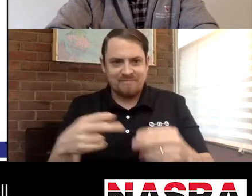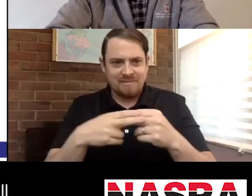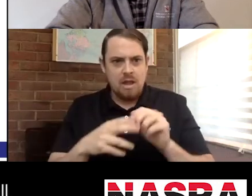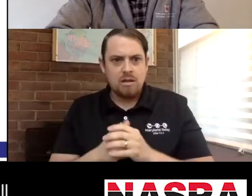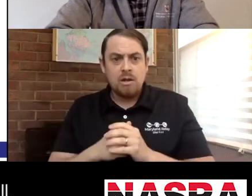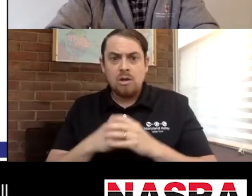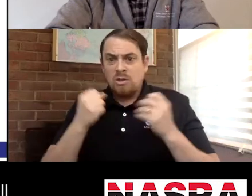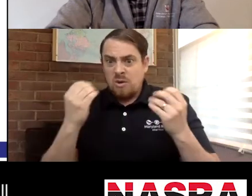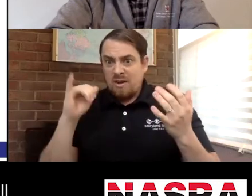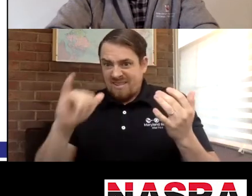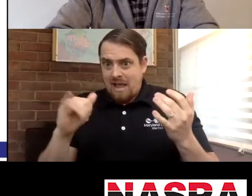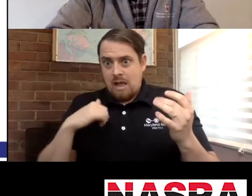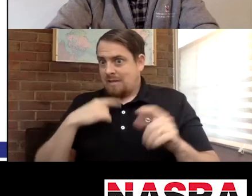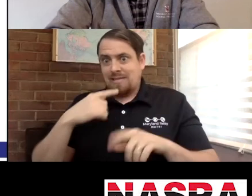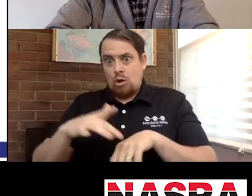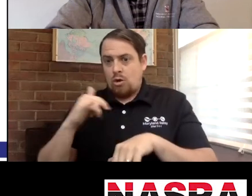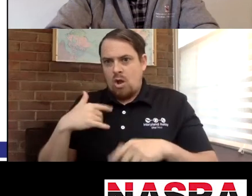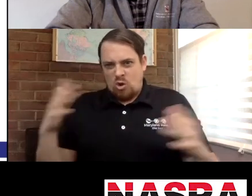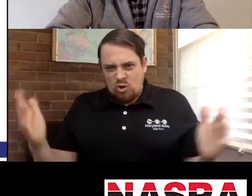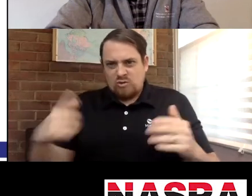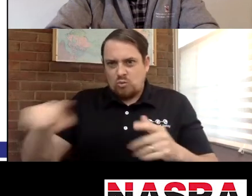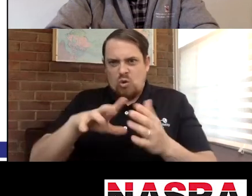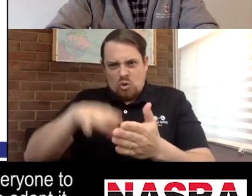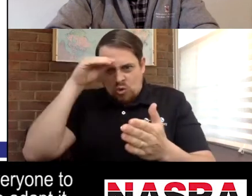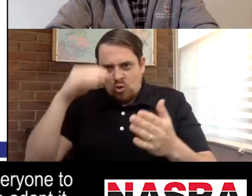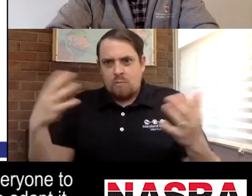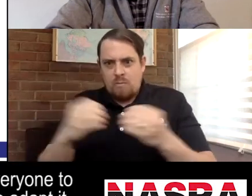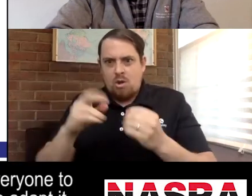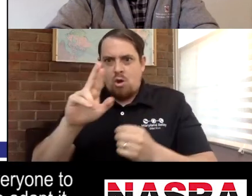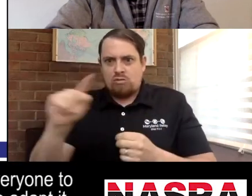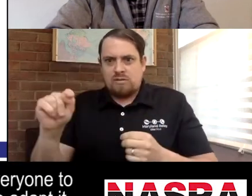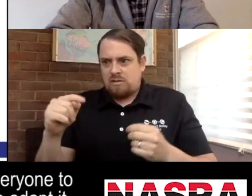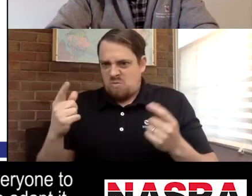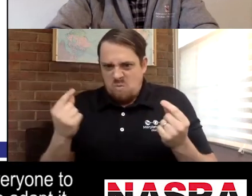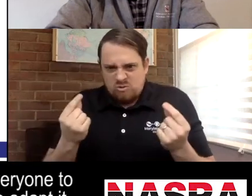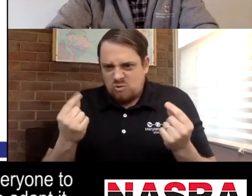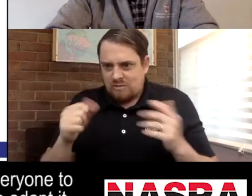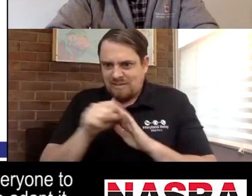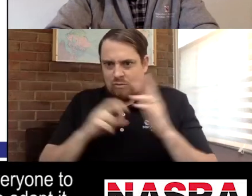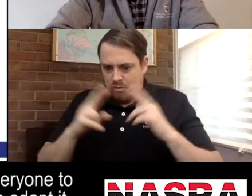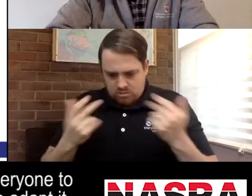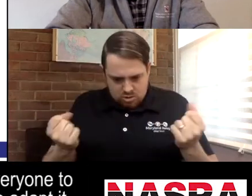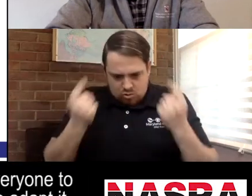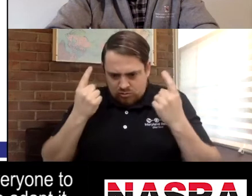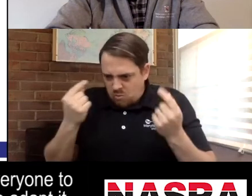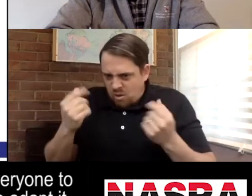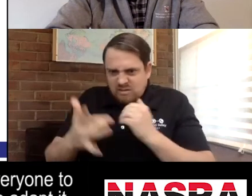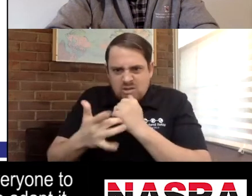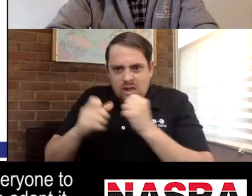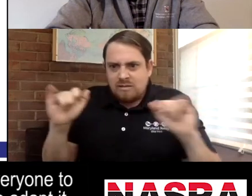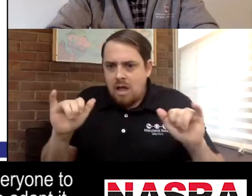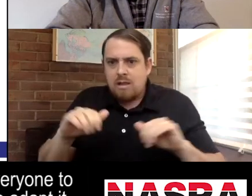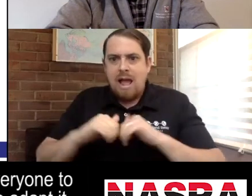you all. Now. Back to our PowerPoint. As I mentioned earlier, I encourage everyone to educate yourselves about